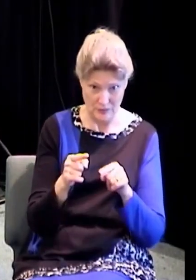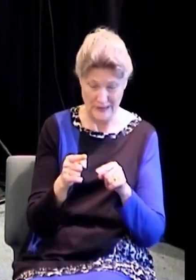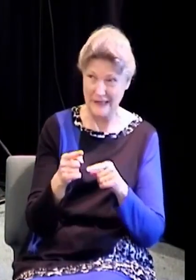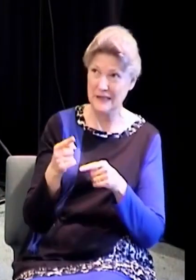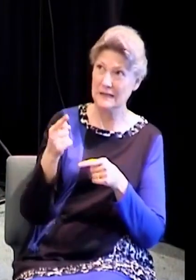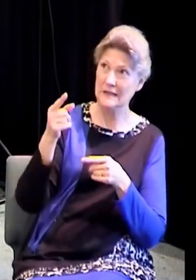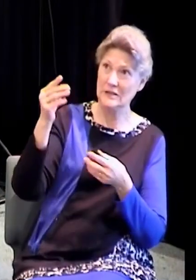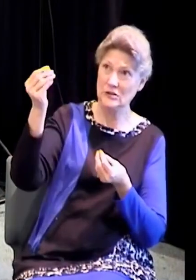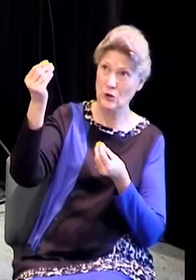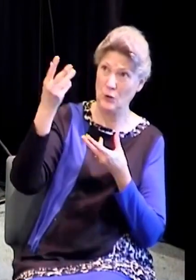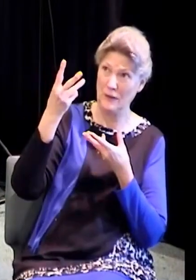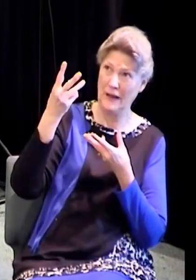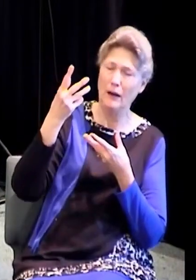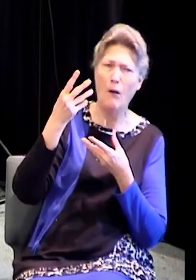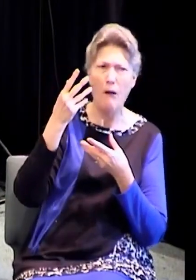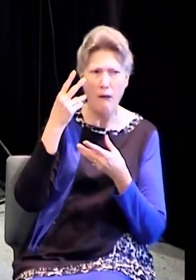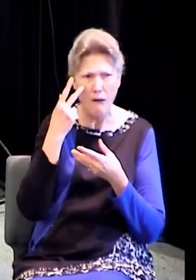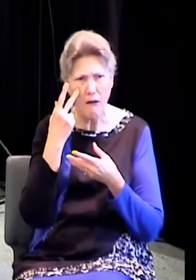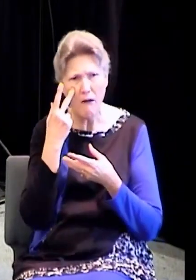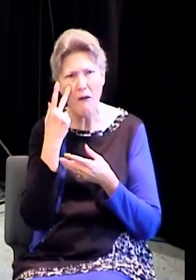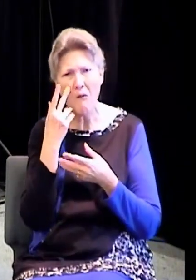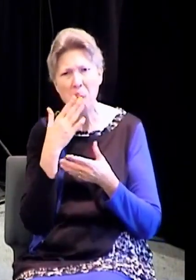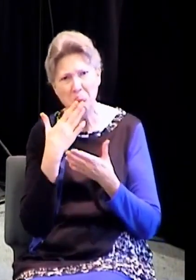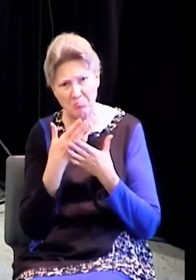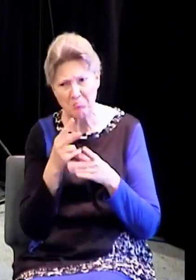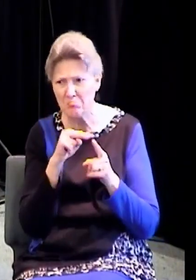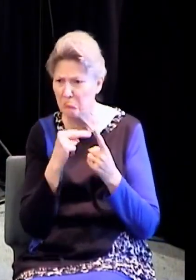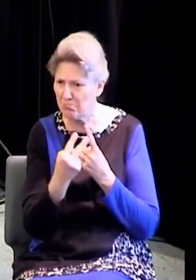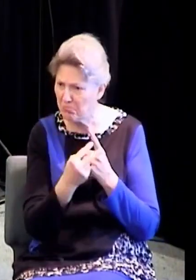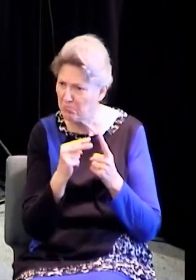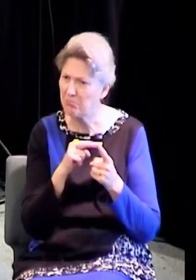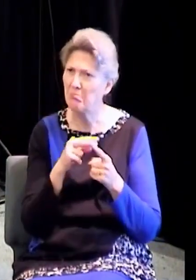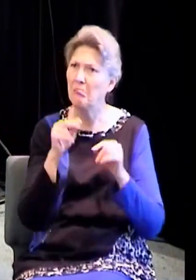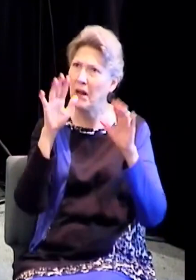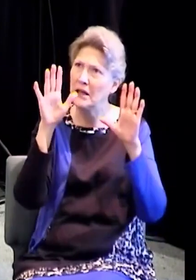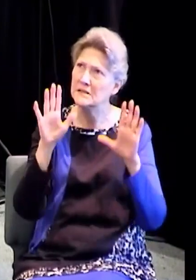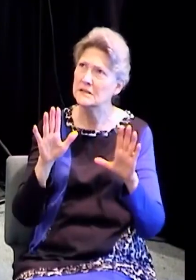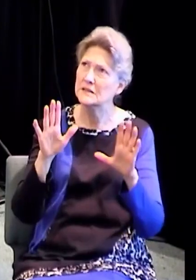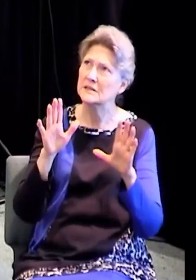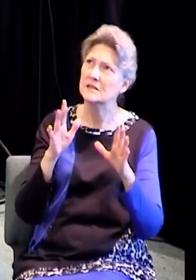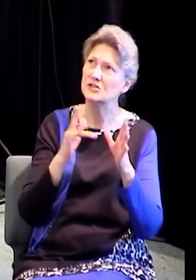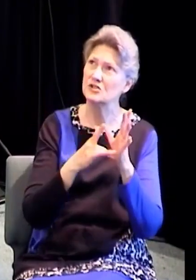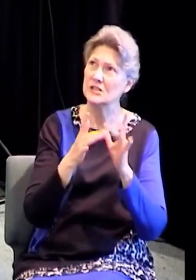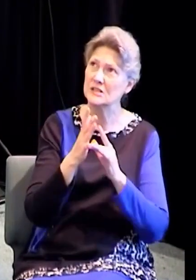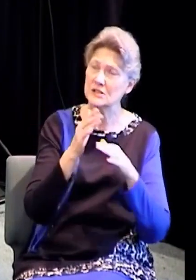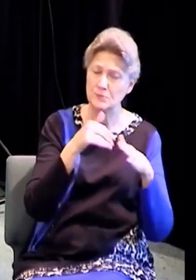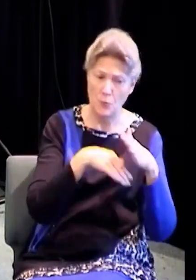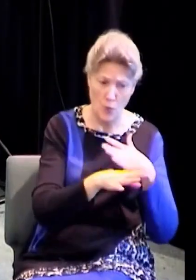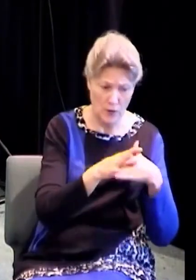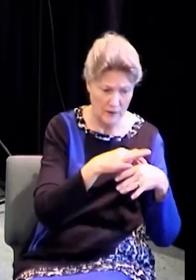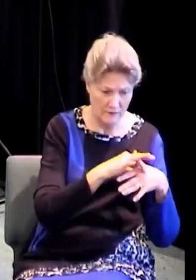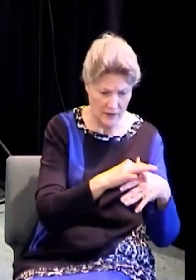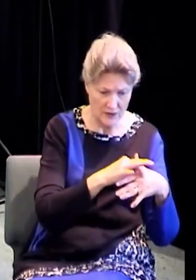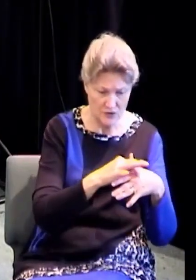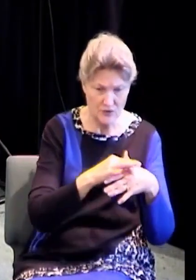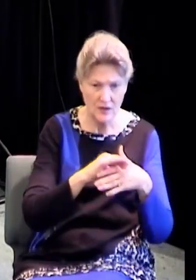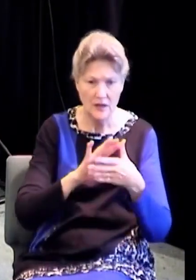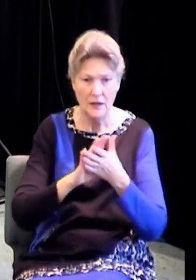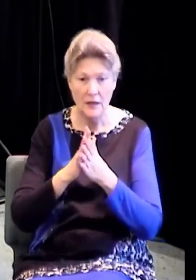But He gives me insight into that and say, well, that's amazing because Jesus, born in the flesh, Spirit, walked around,